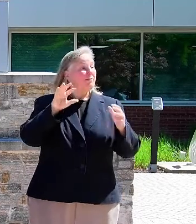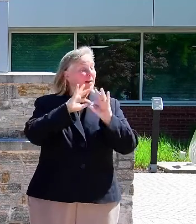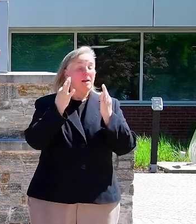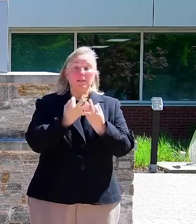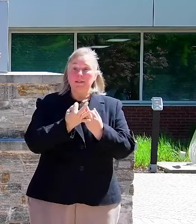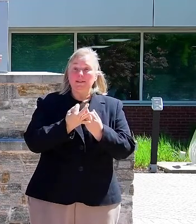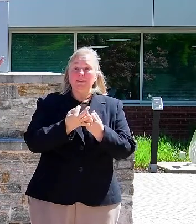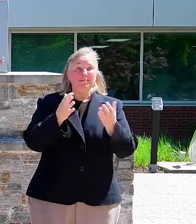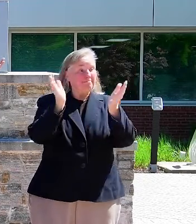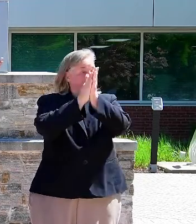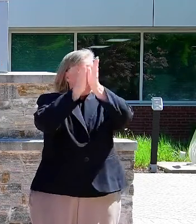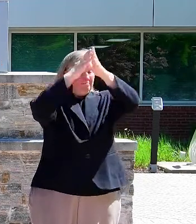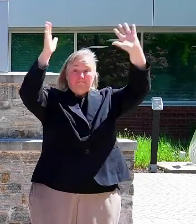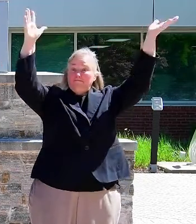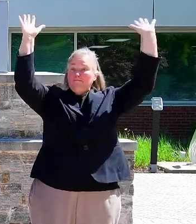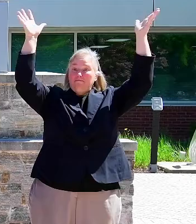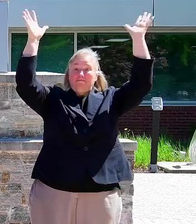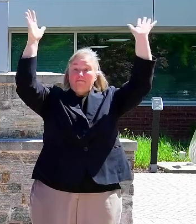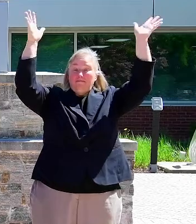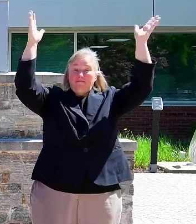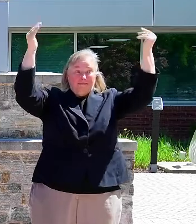Can we get a clap for that?